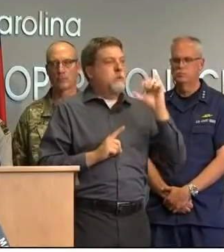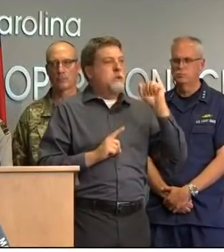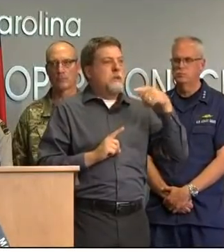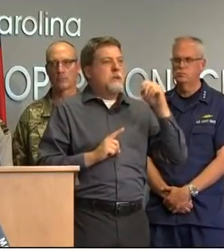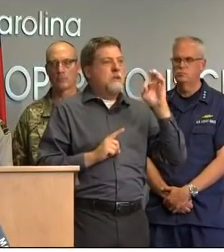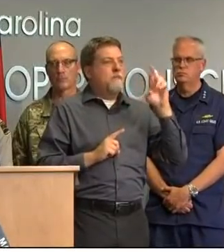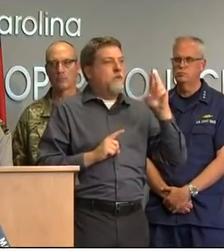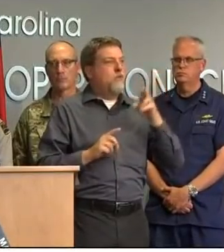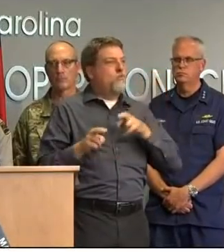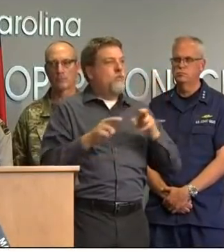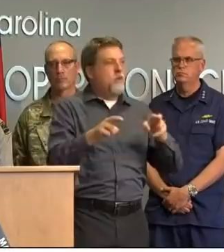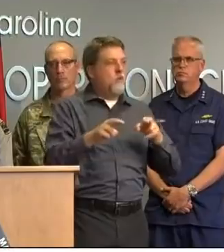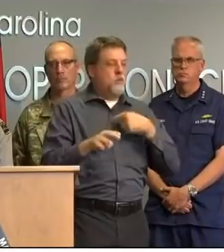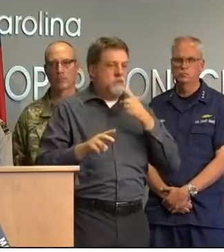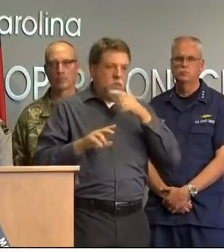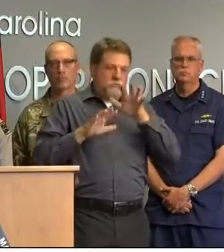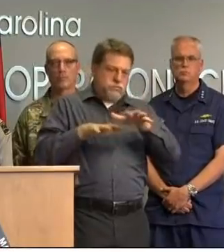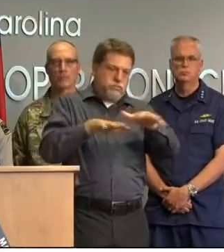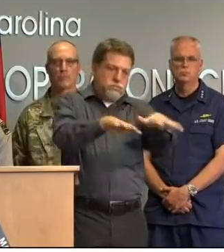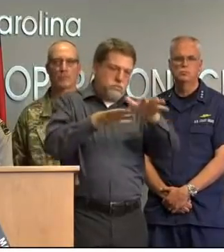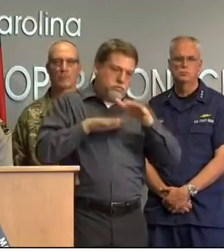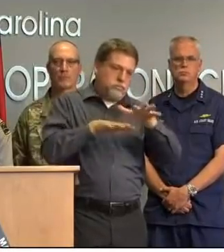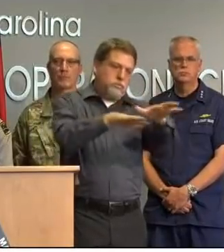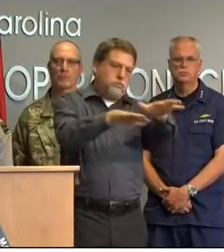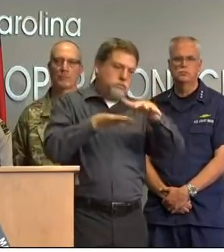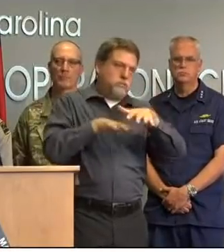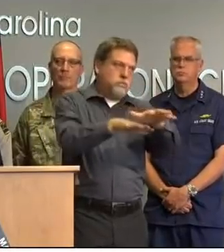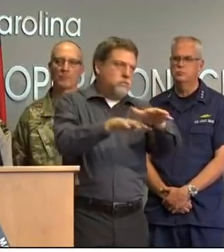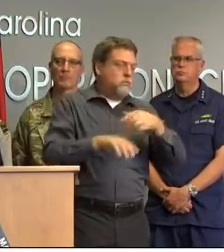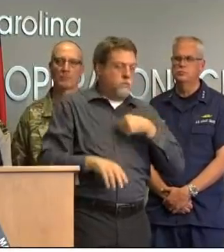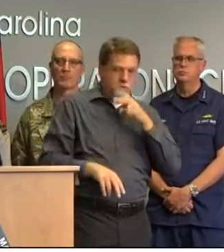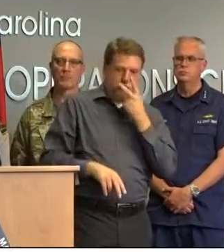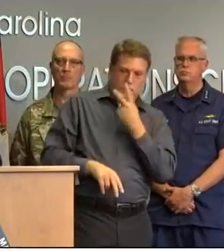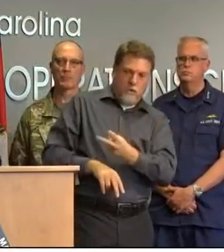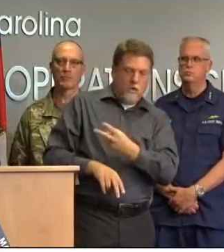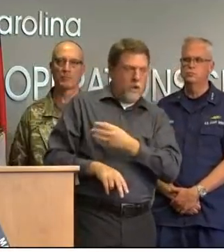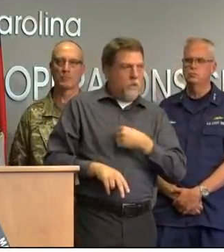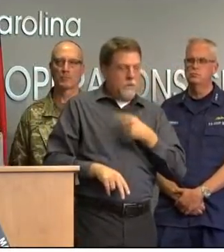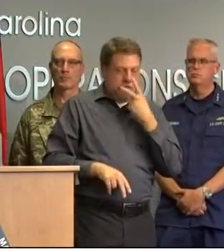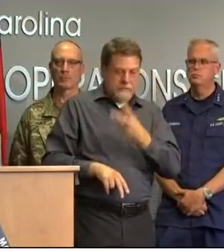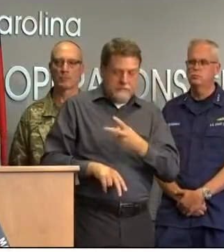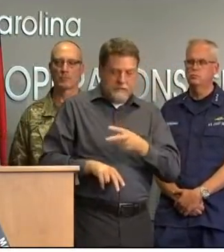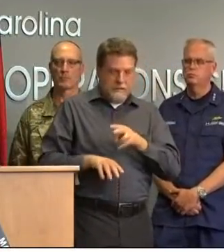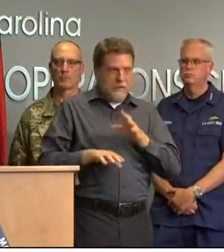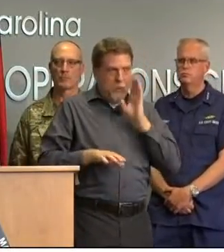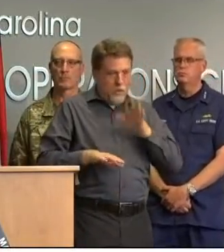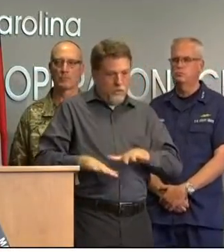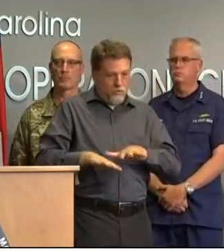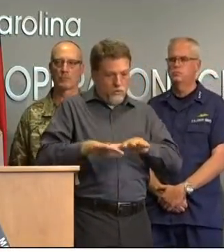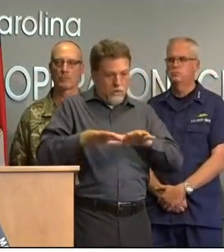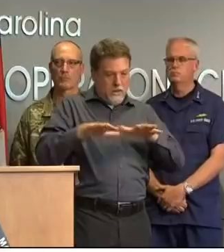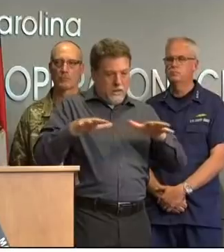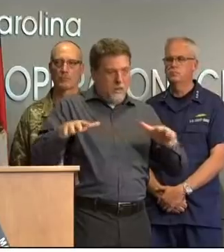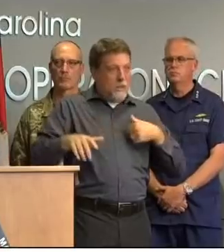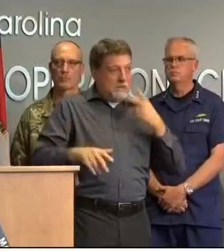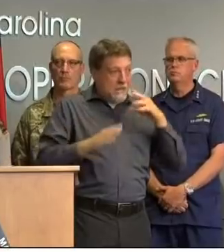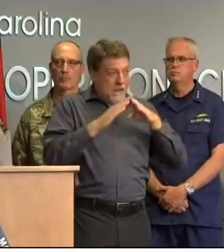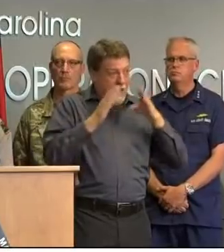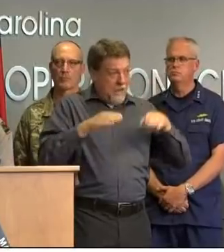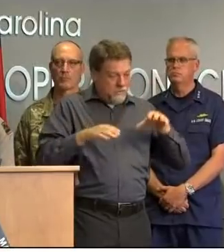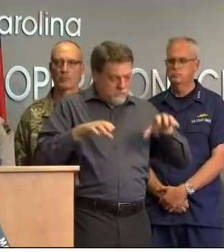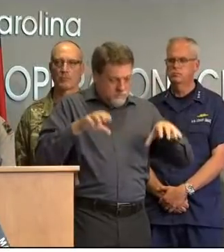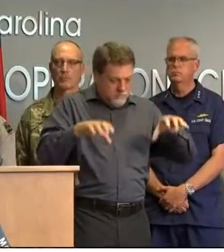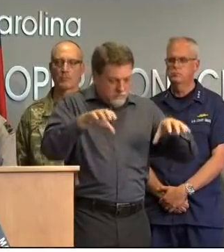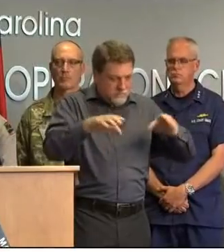and you knew it was rising and you could see these vulnerable communities that cause significant